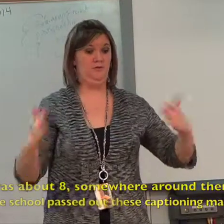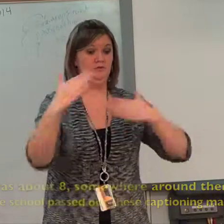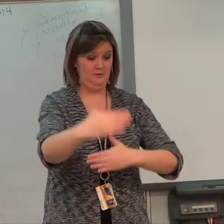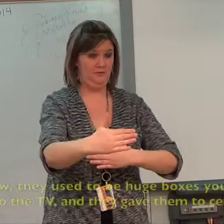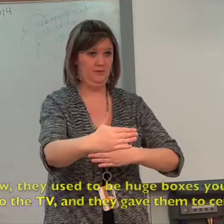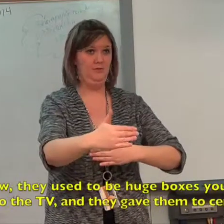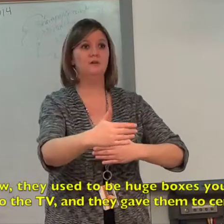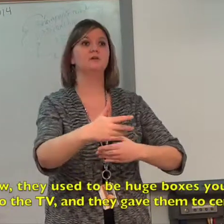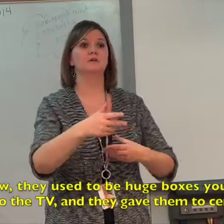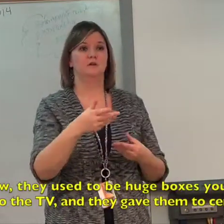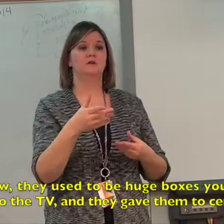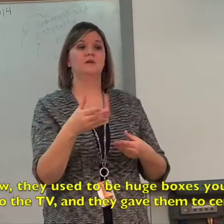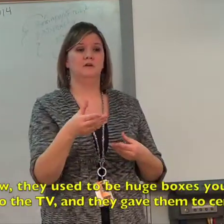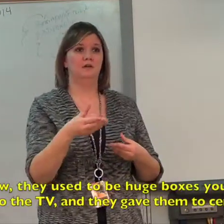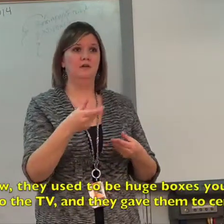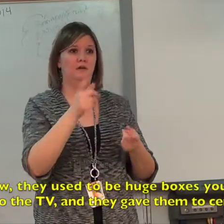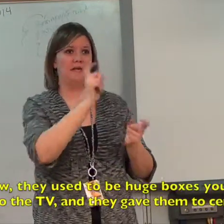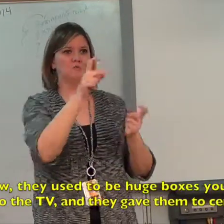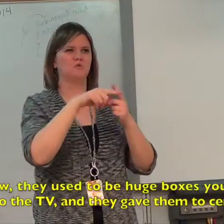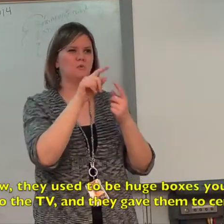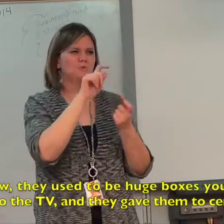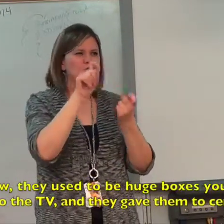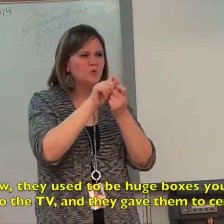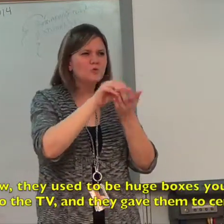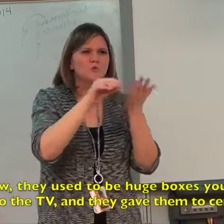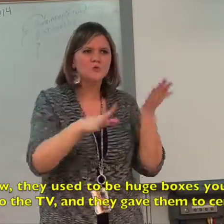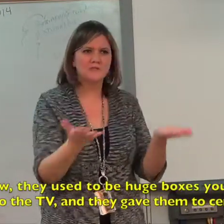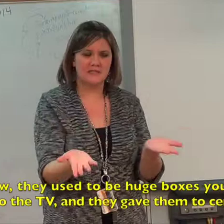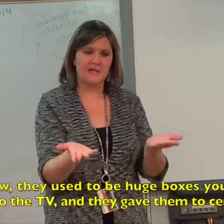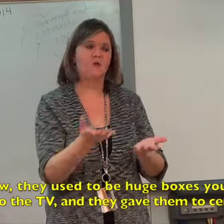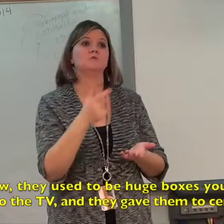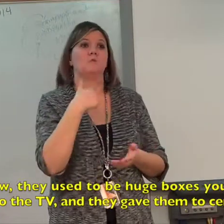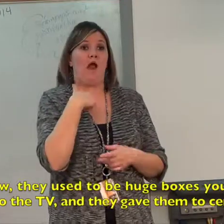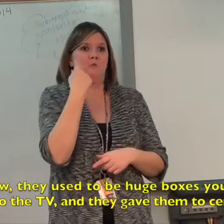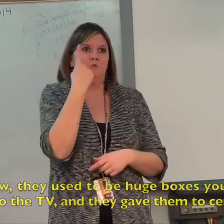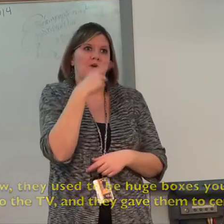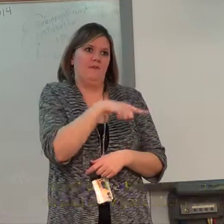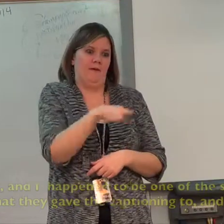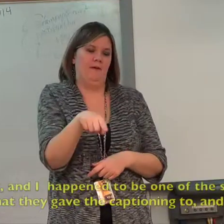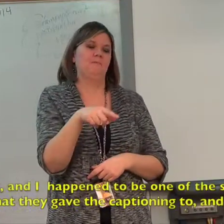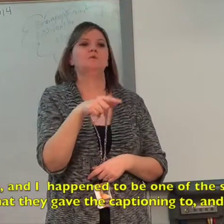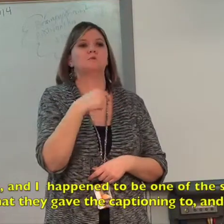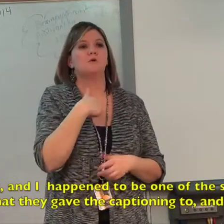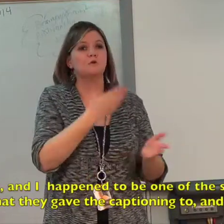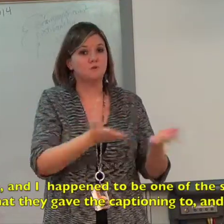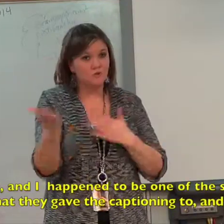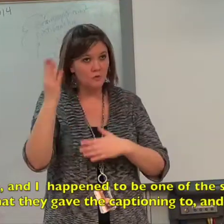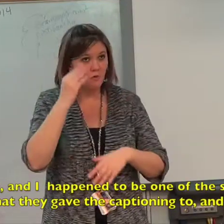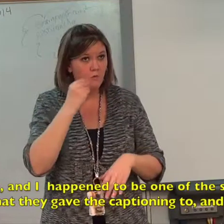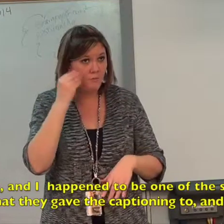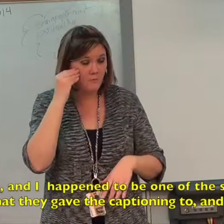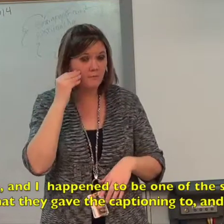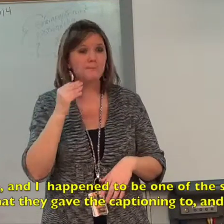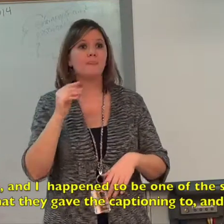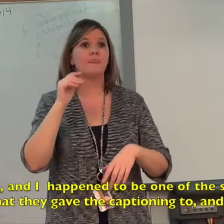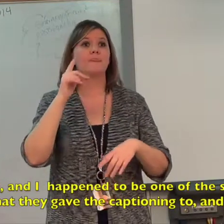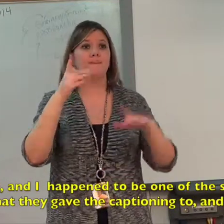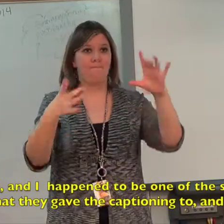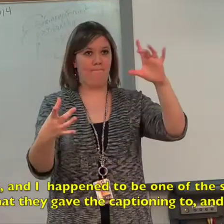You know, they used to be huge boxes that you had to add to the TV. And they gave to certain students that I happened to be one of the students they gave the